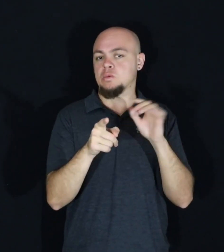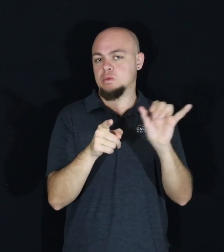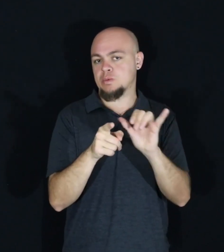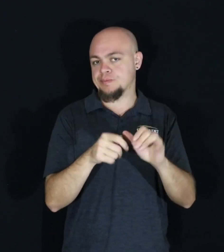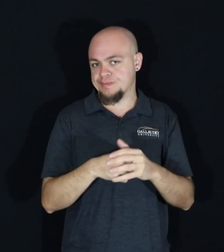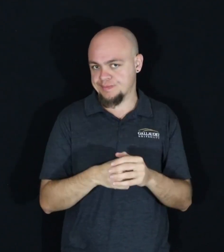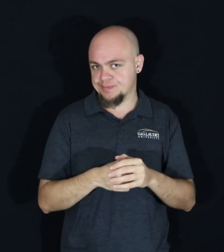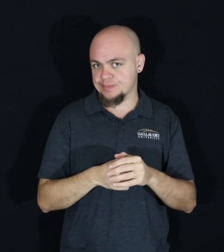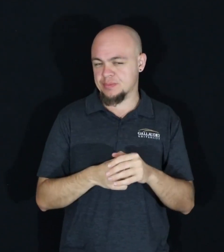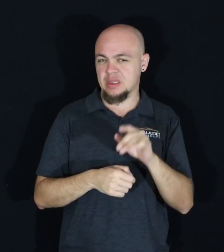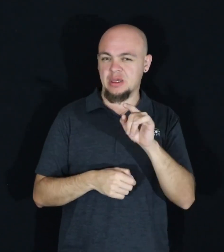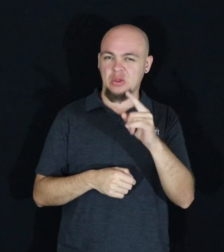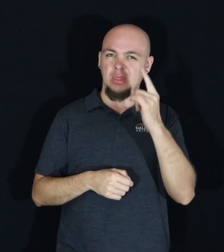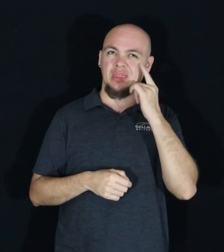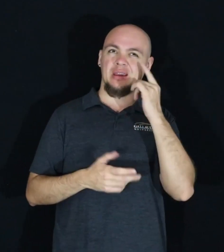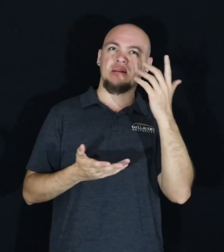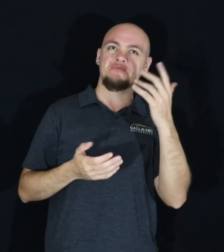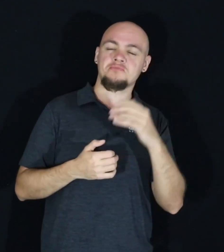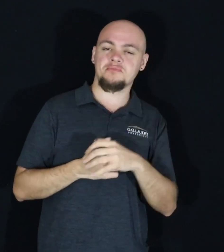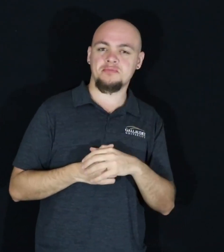Now, I know what you may be thinking,